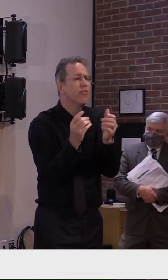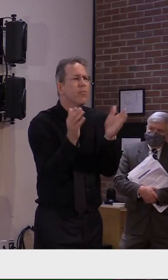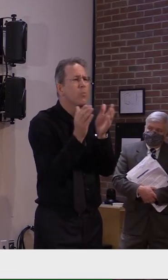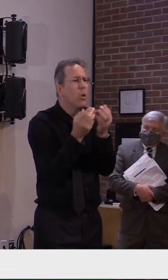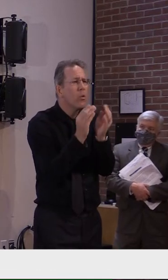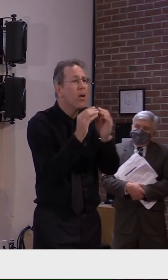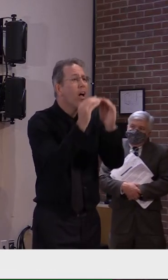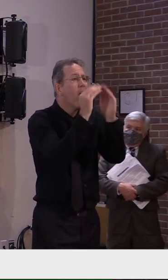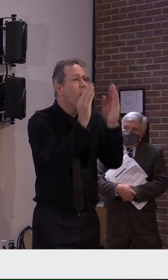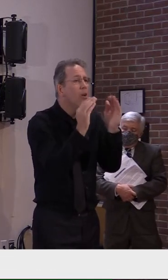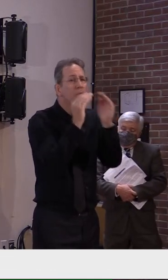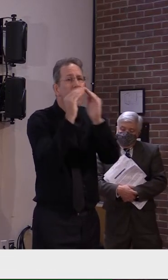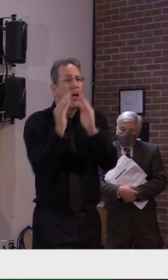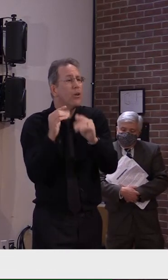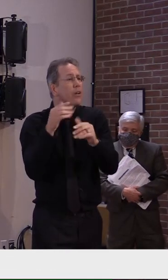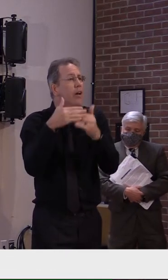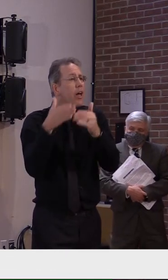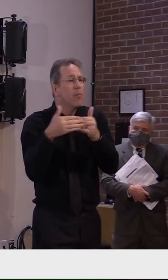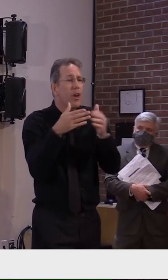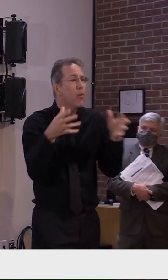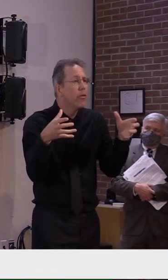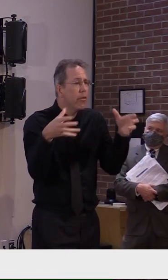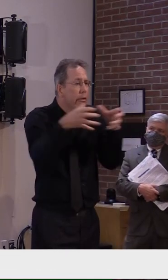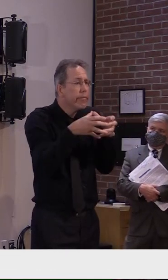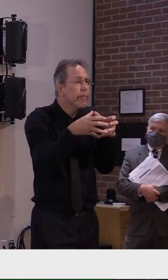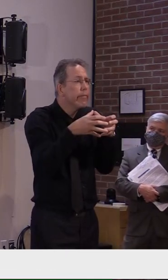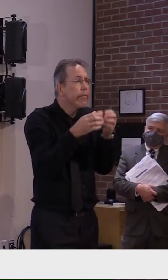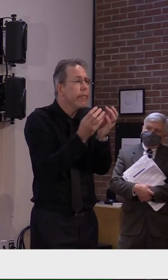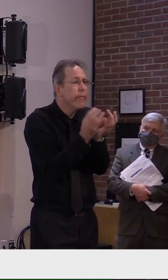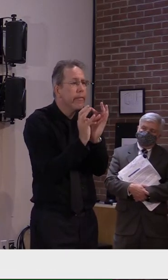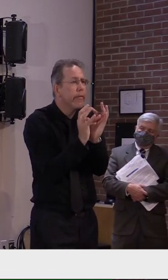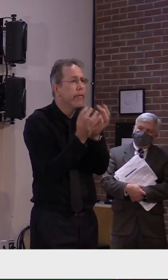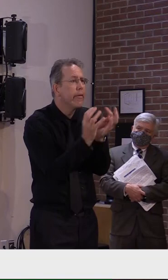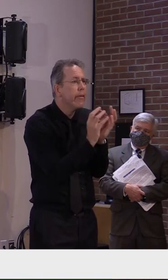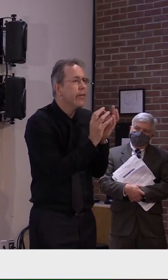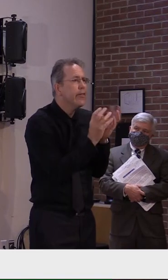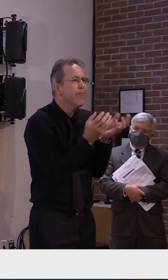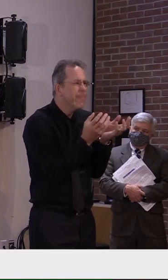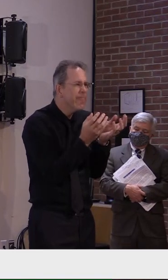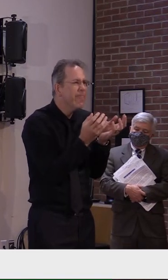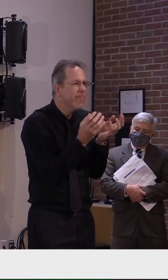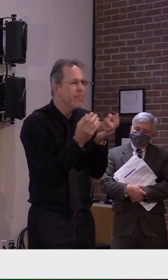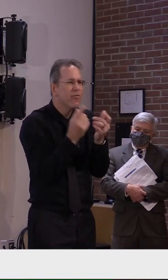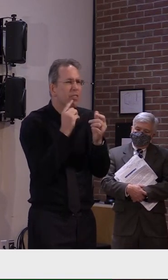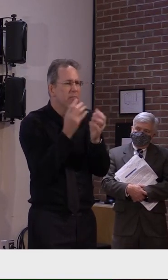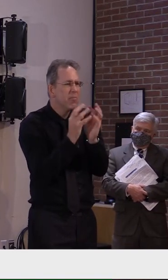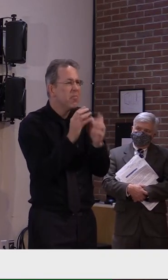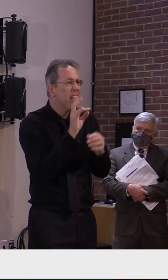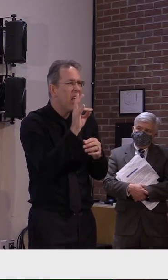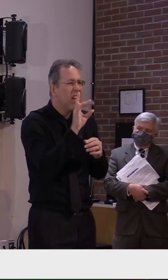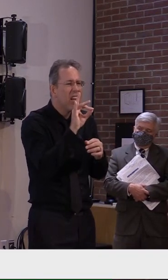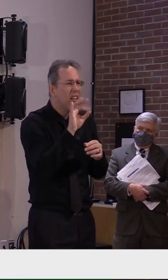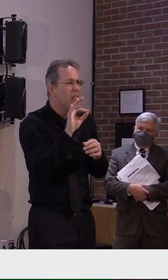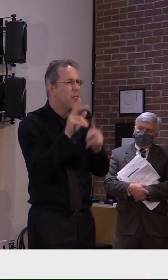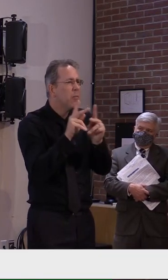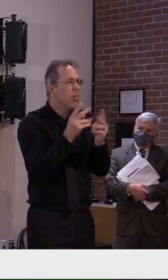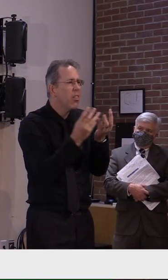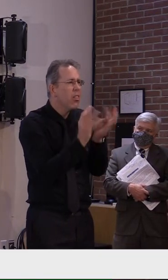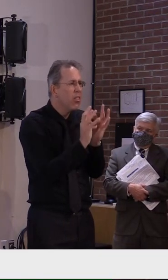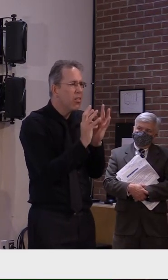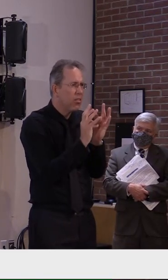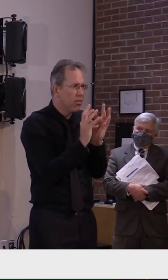in very modest size circumstances and i would say that a modest size circumstance can be a